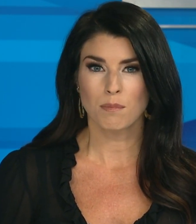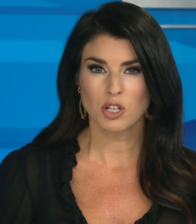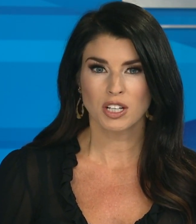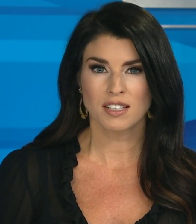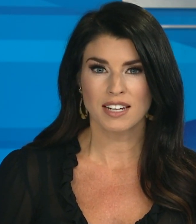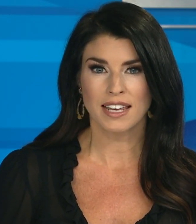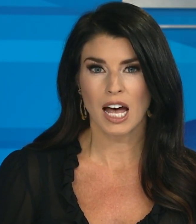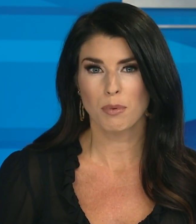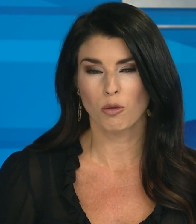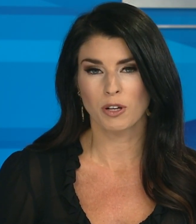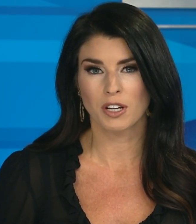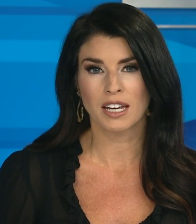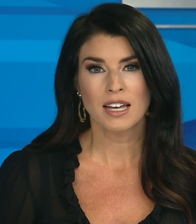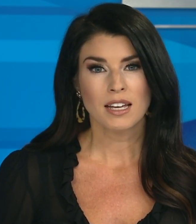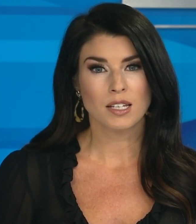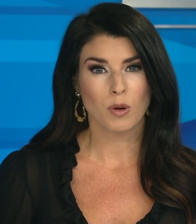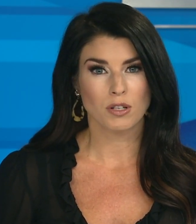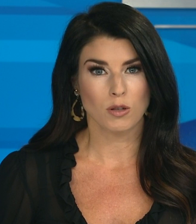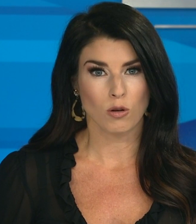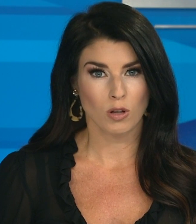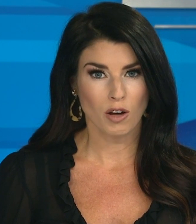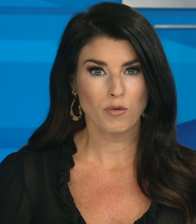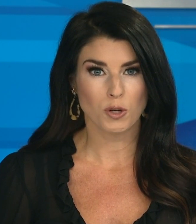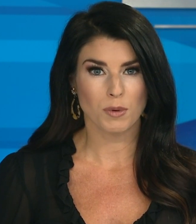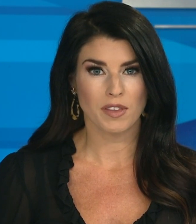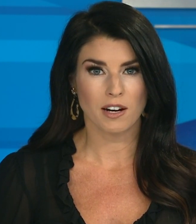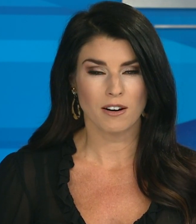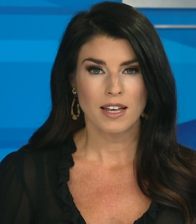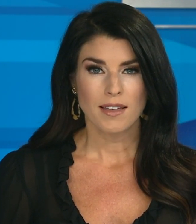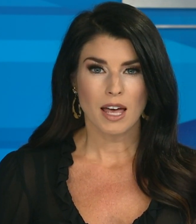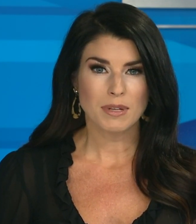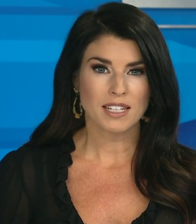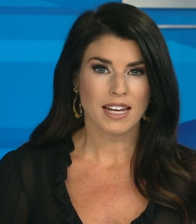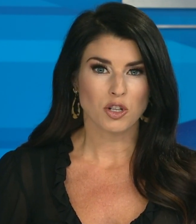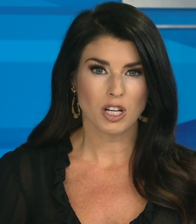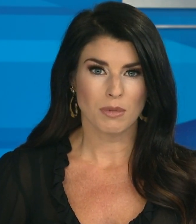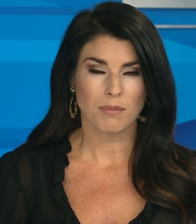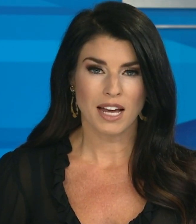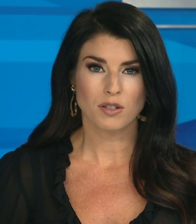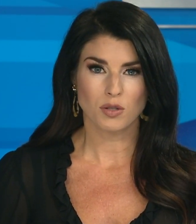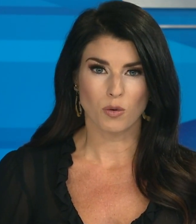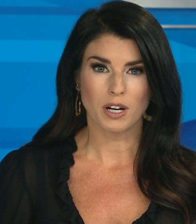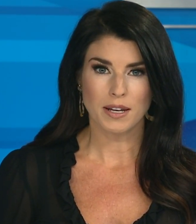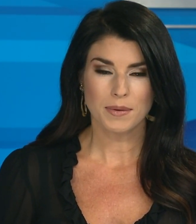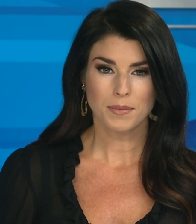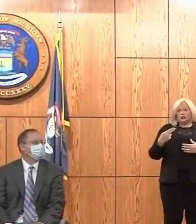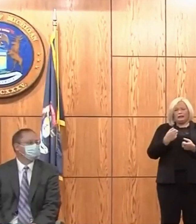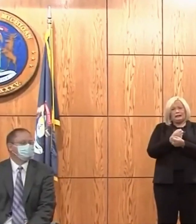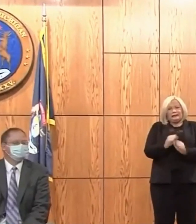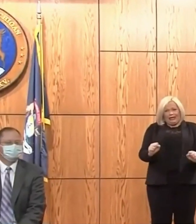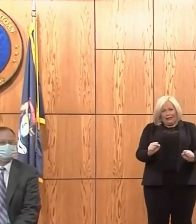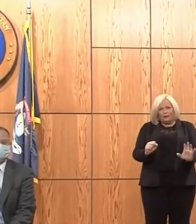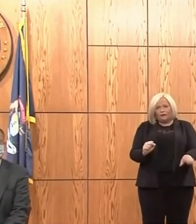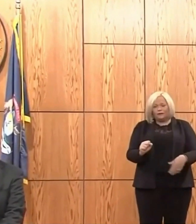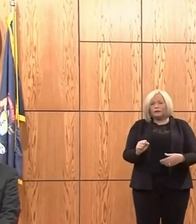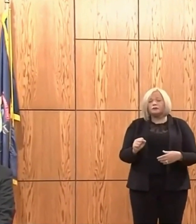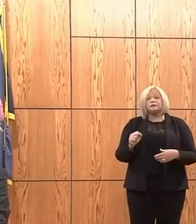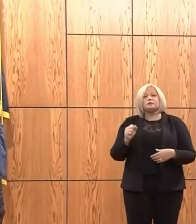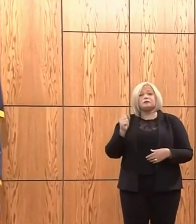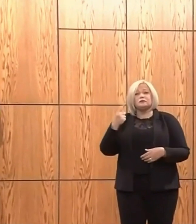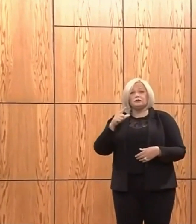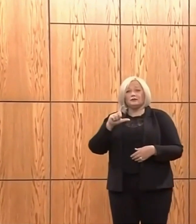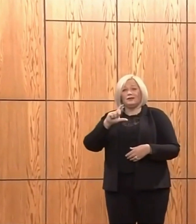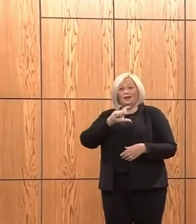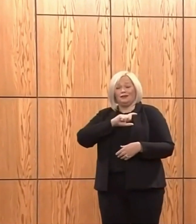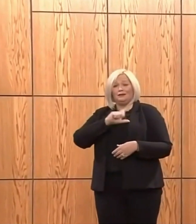attack the Michigan State Capitol building as well as local law enforcement there. NBC's Dan Shinnaman has the story. Team effort and today I